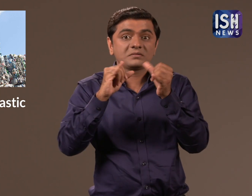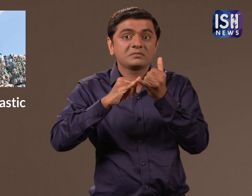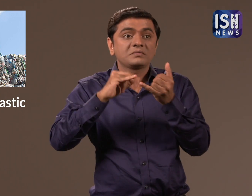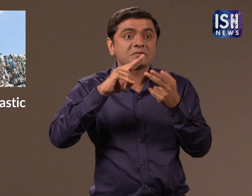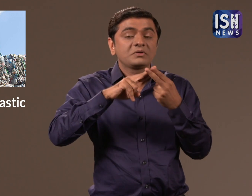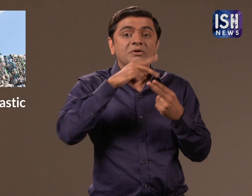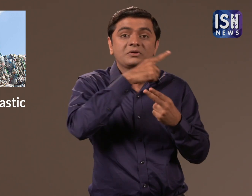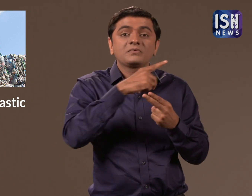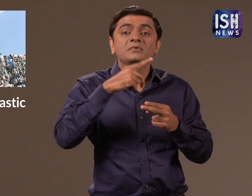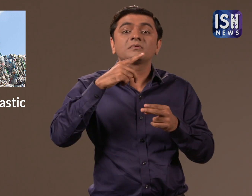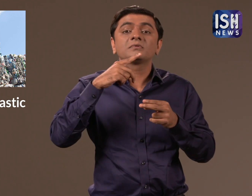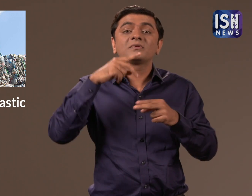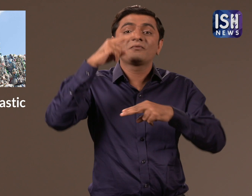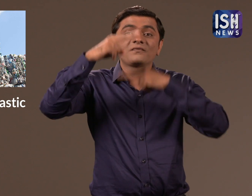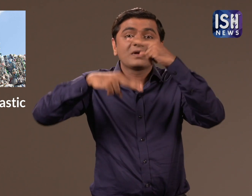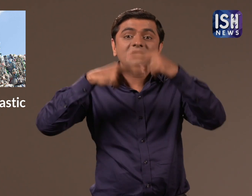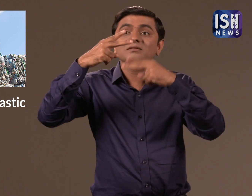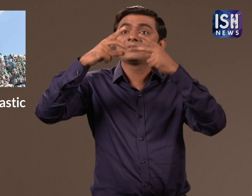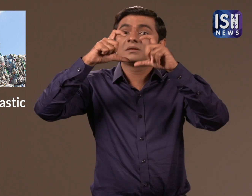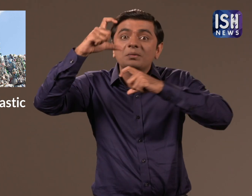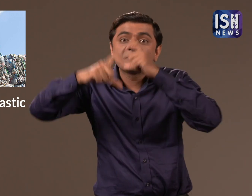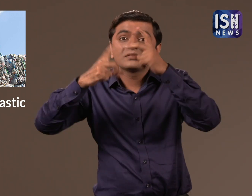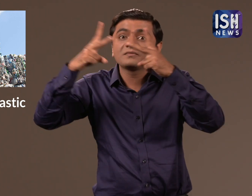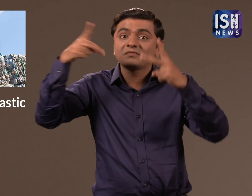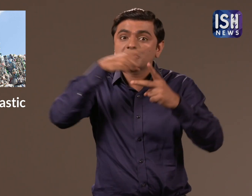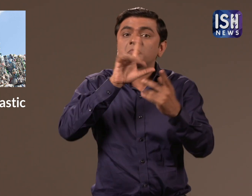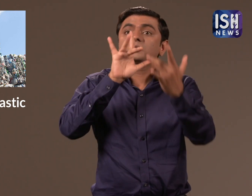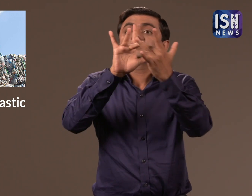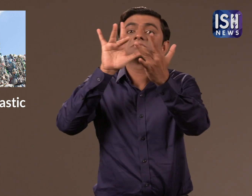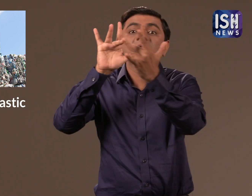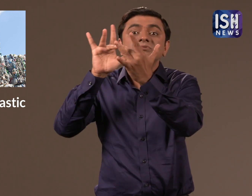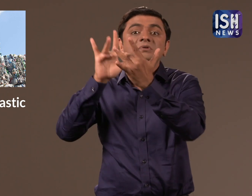BASF has started working with customers to help them reduce their plastic waste.